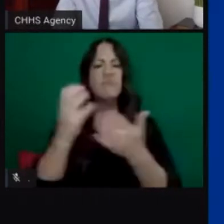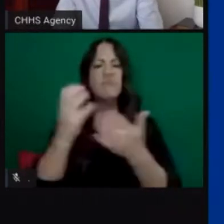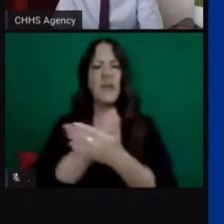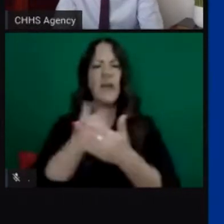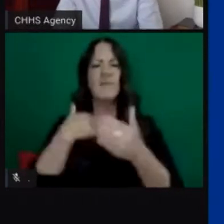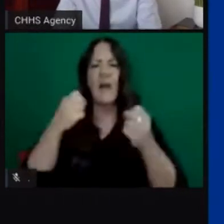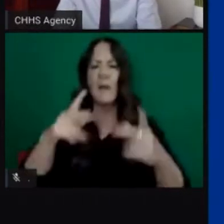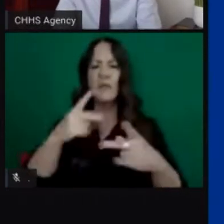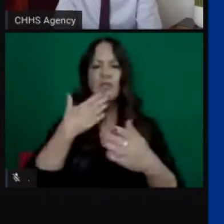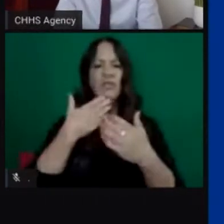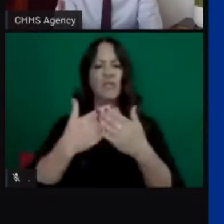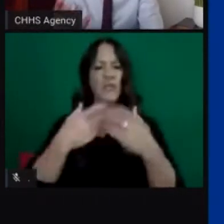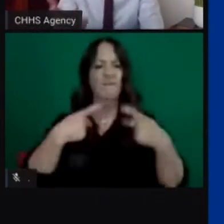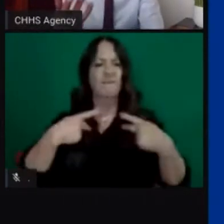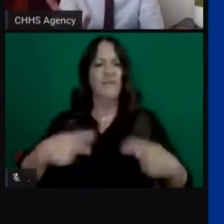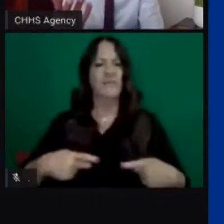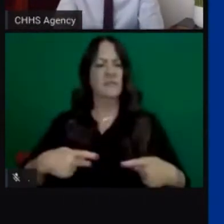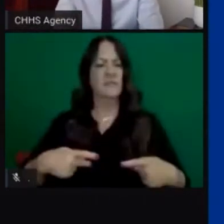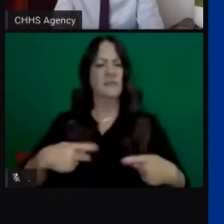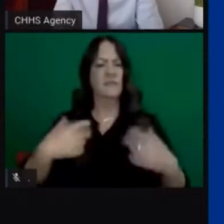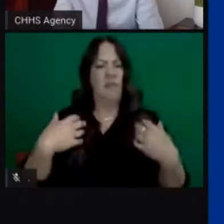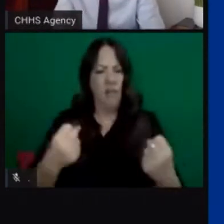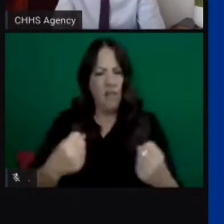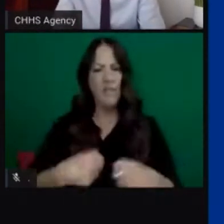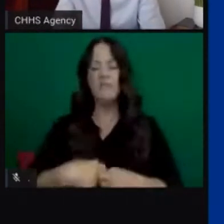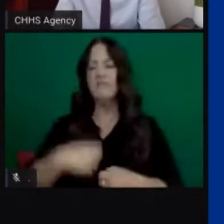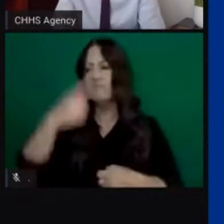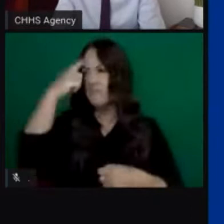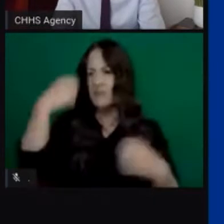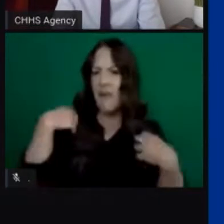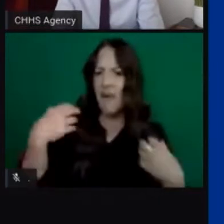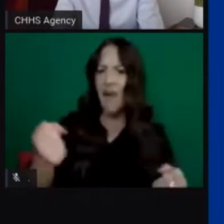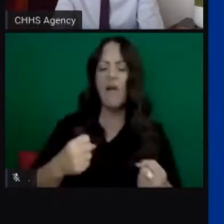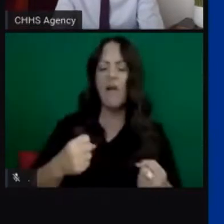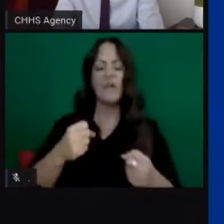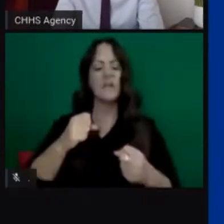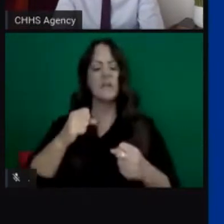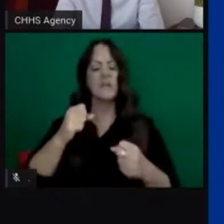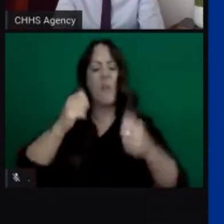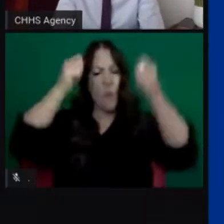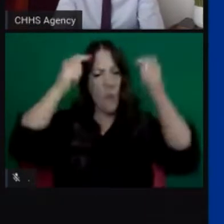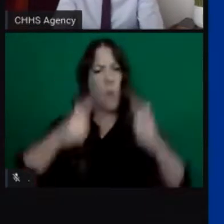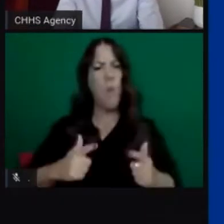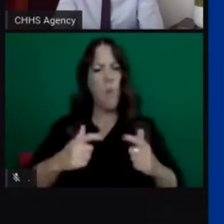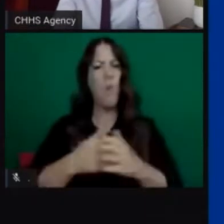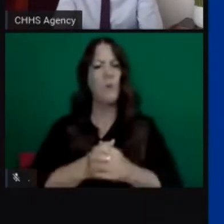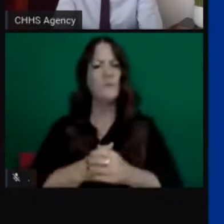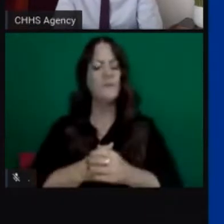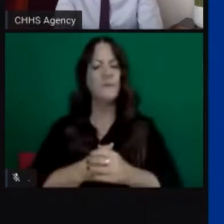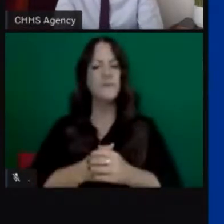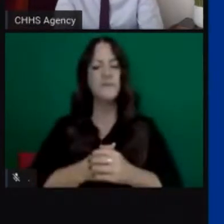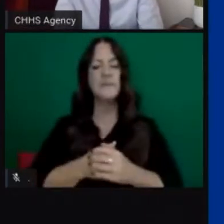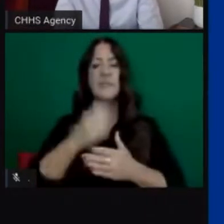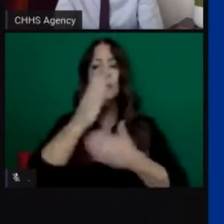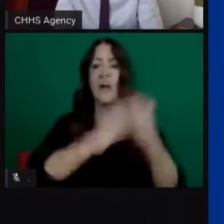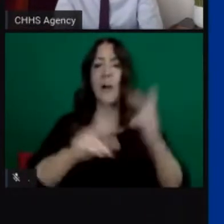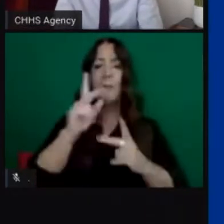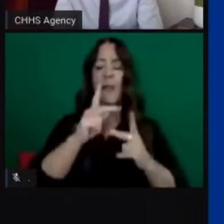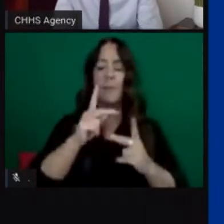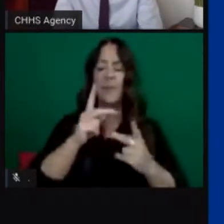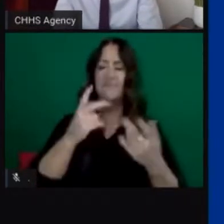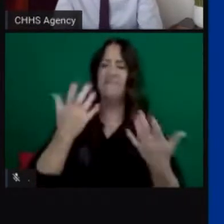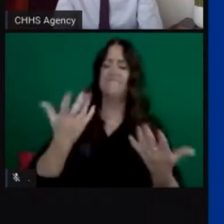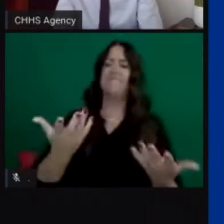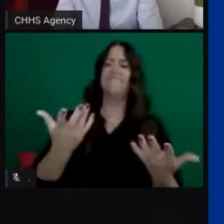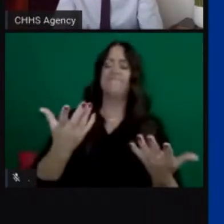this is that combination of not just our concern about how people are faring with covid whether they they